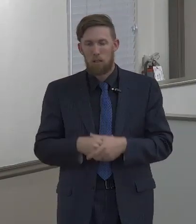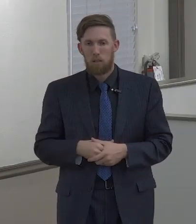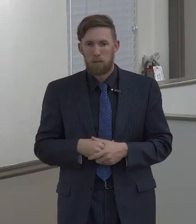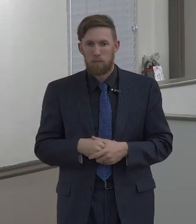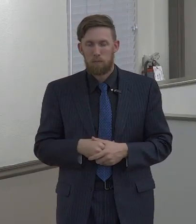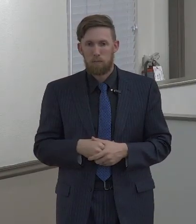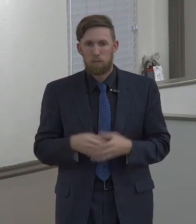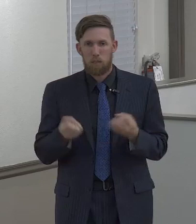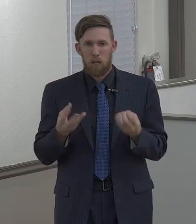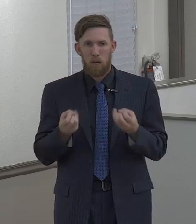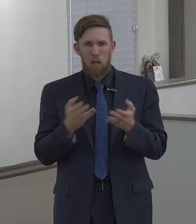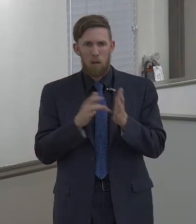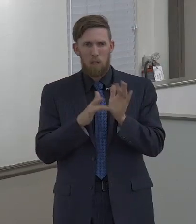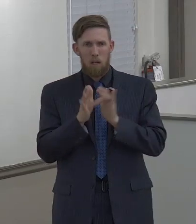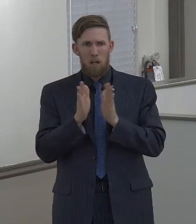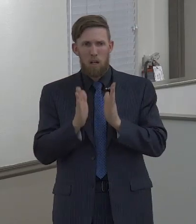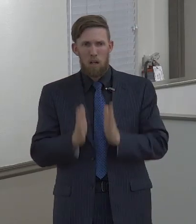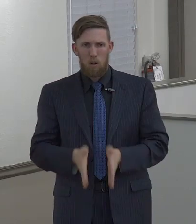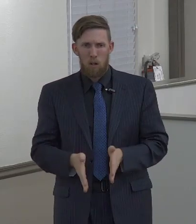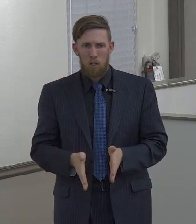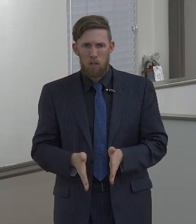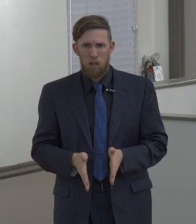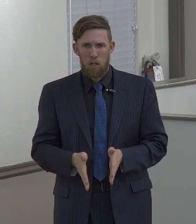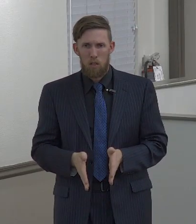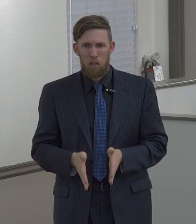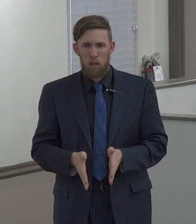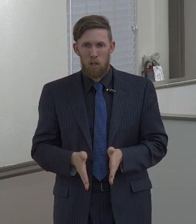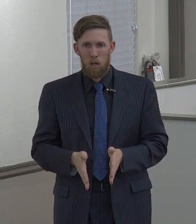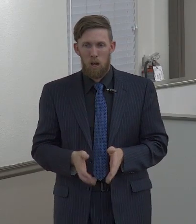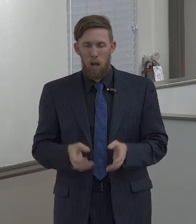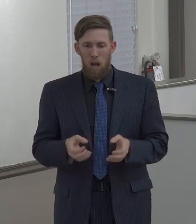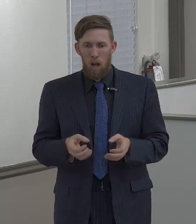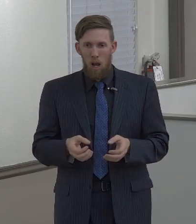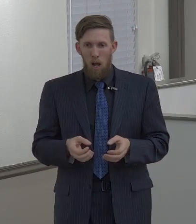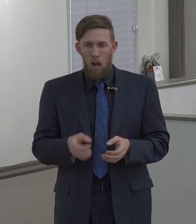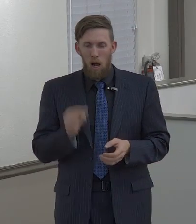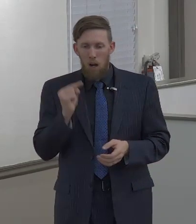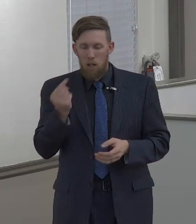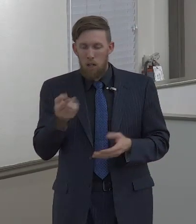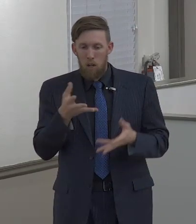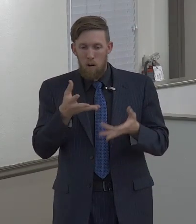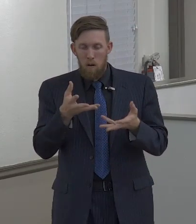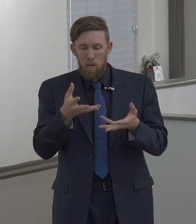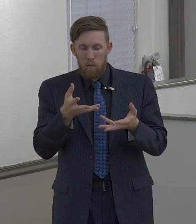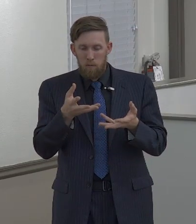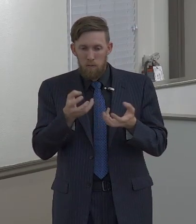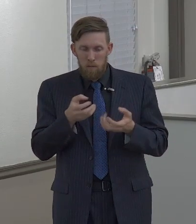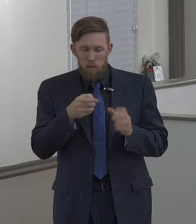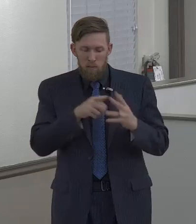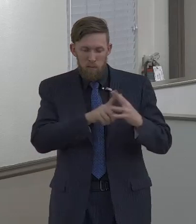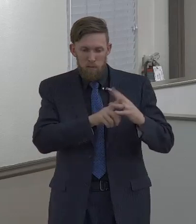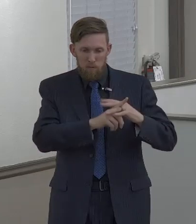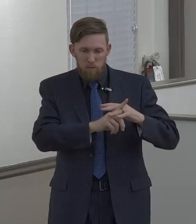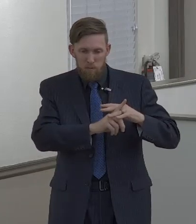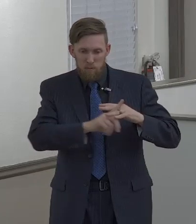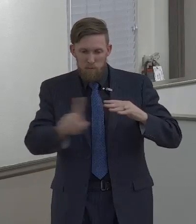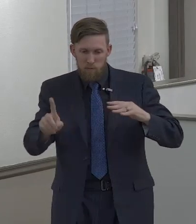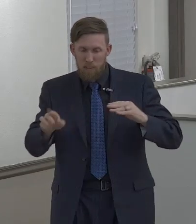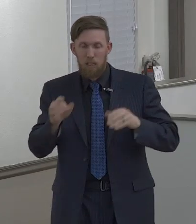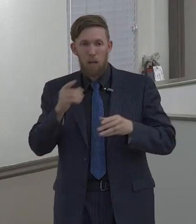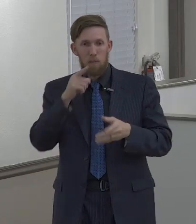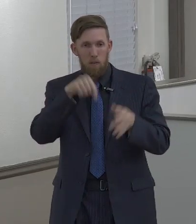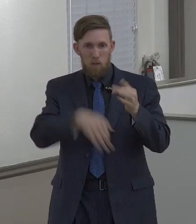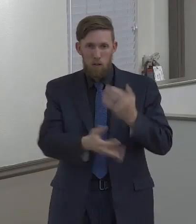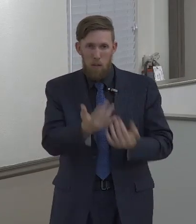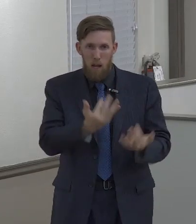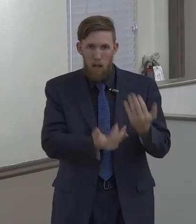there's a lot of Christians they don't want anything more than the get out of hell free card how is your love for God